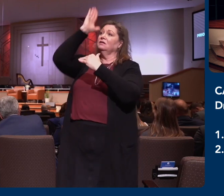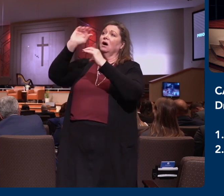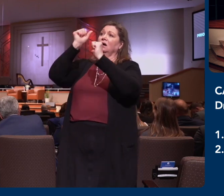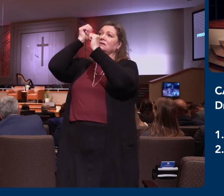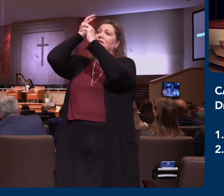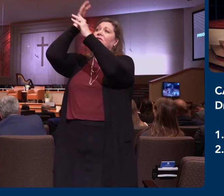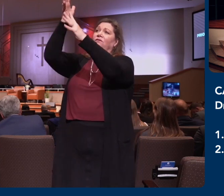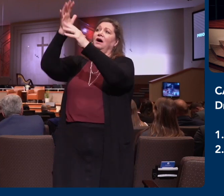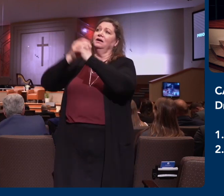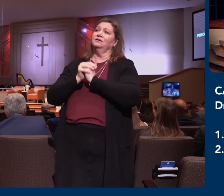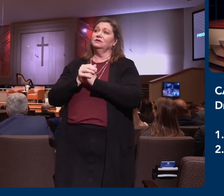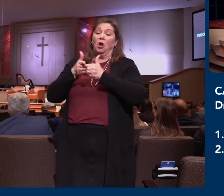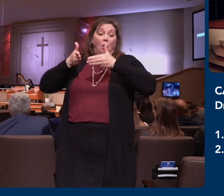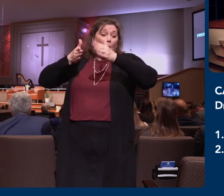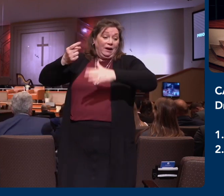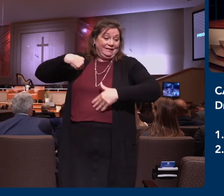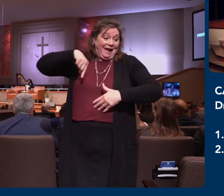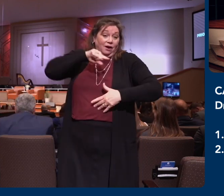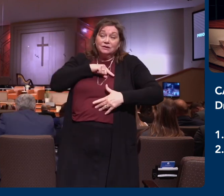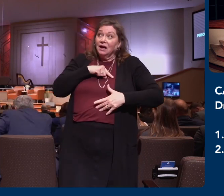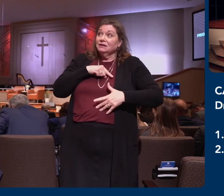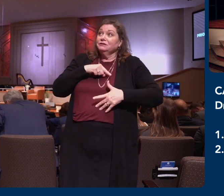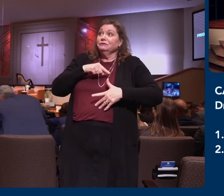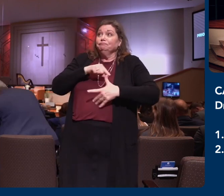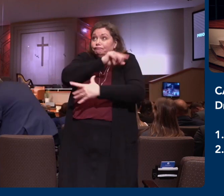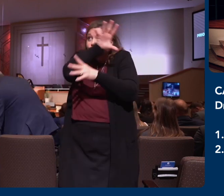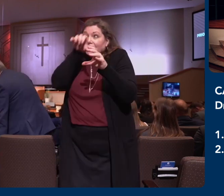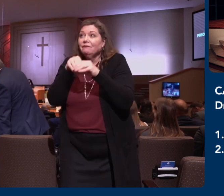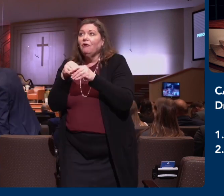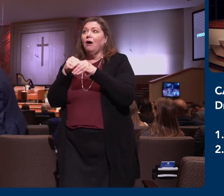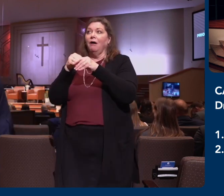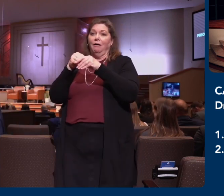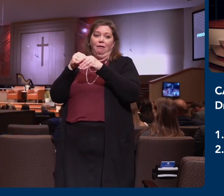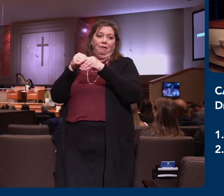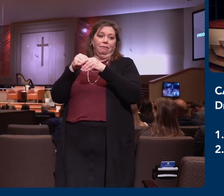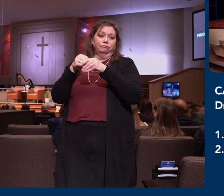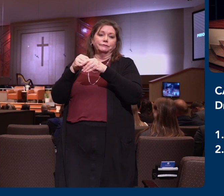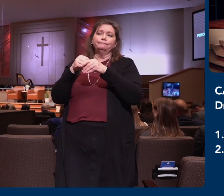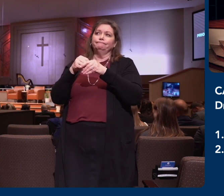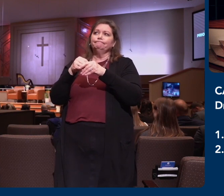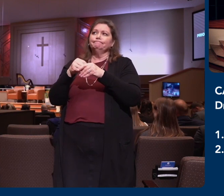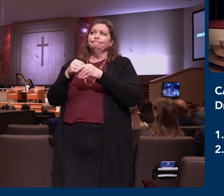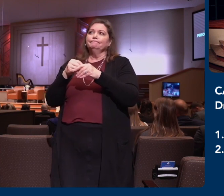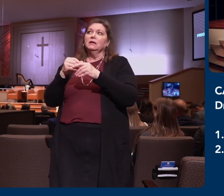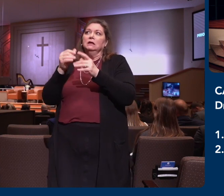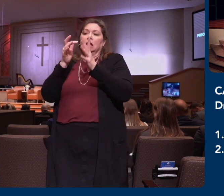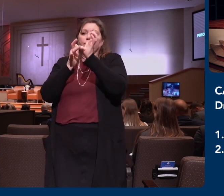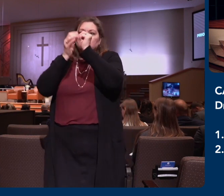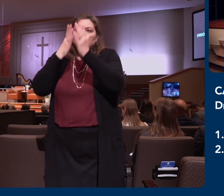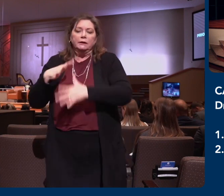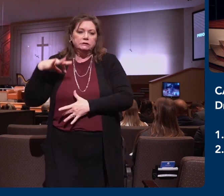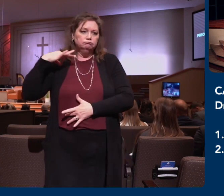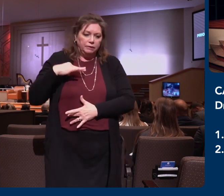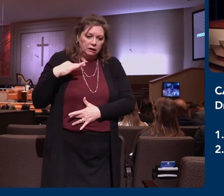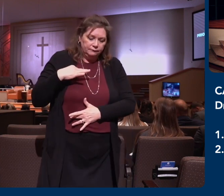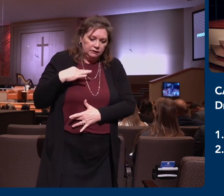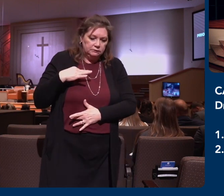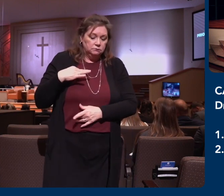to be partakers of the inheritance of the saints. Notice here that the word desire. Paul had a desire that these